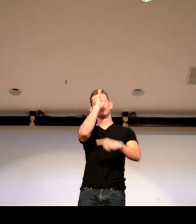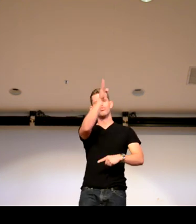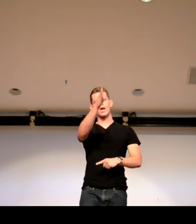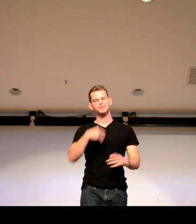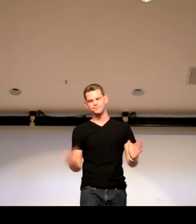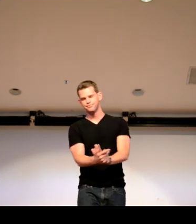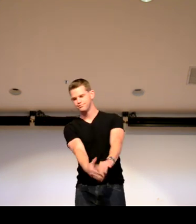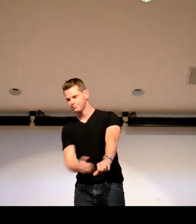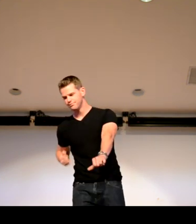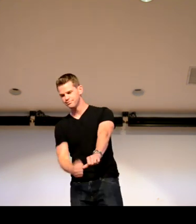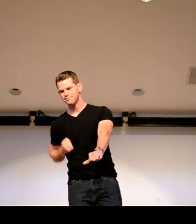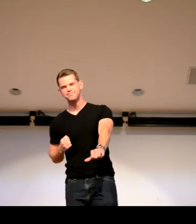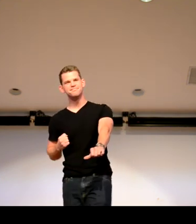Boop. Boop. Boop.